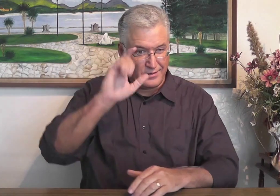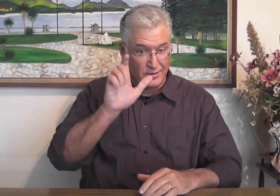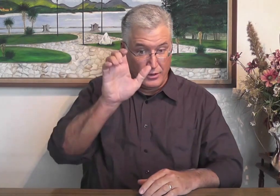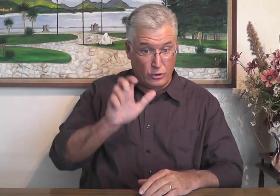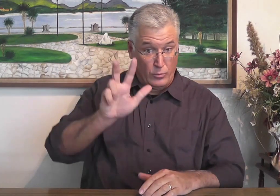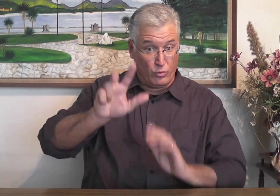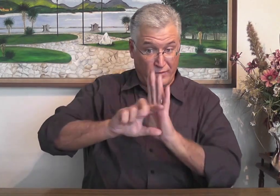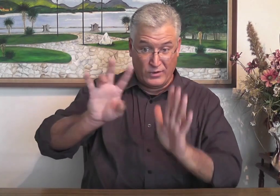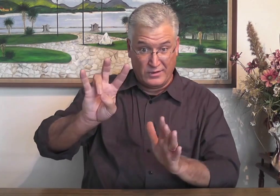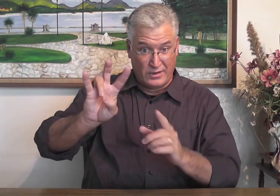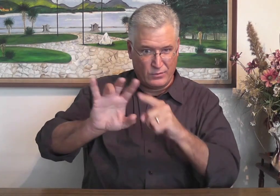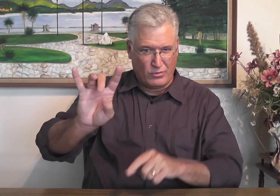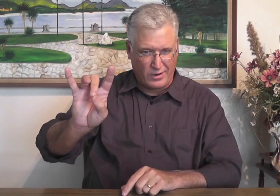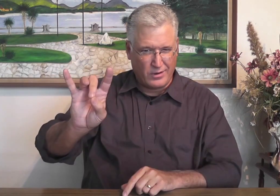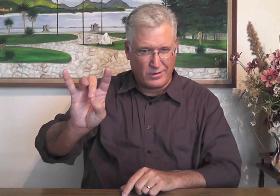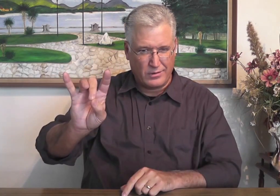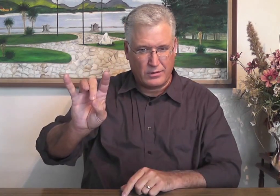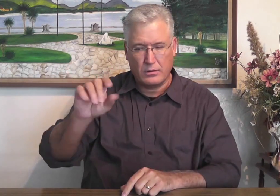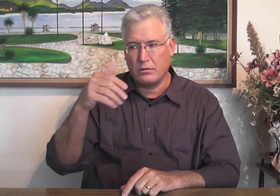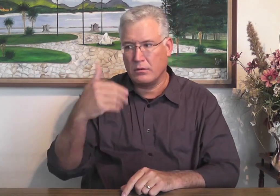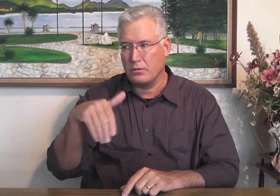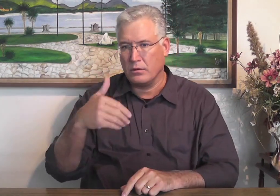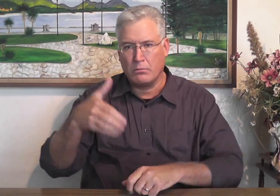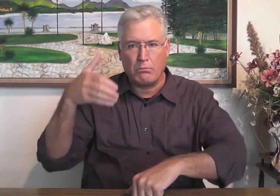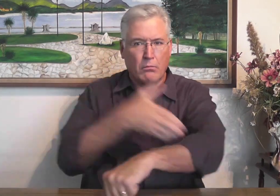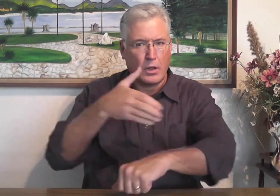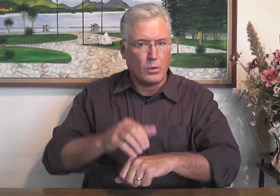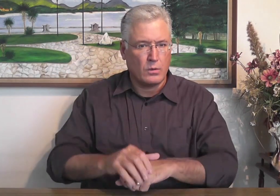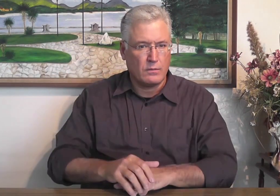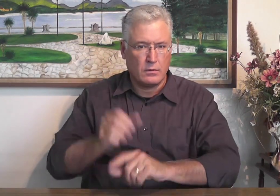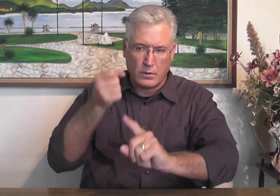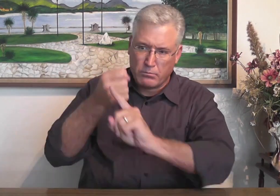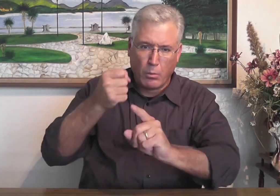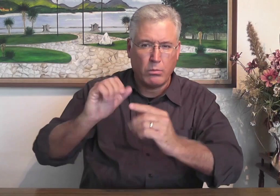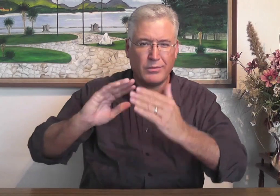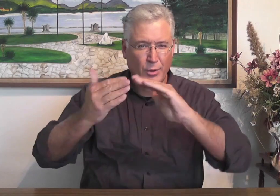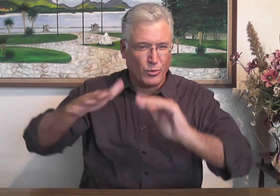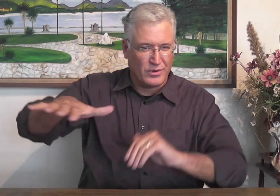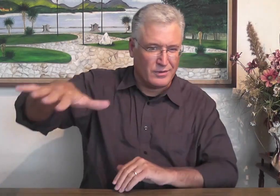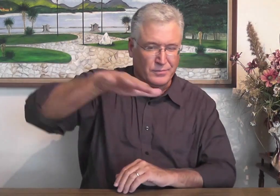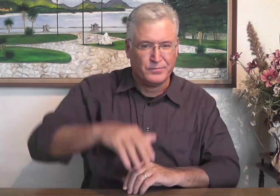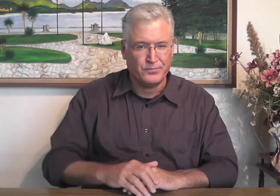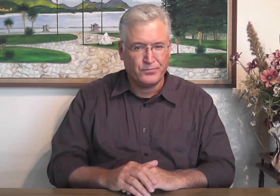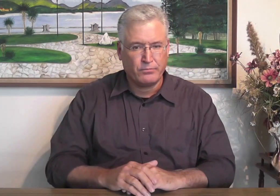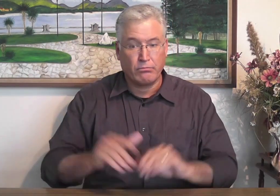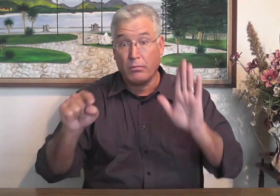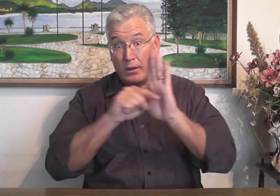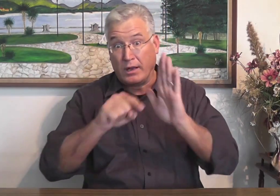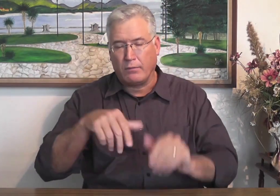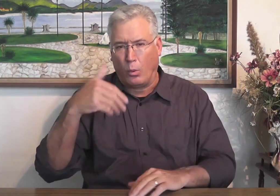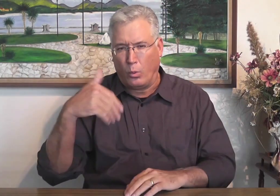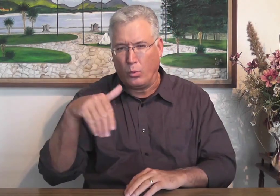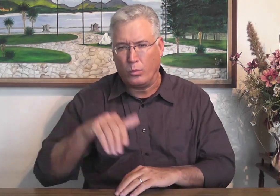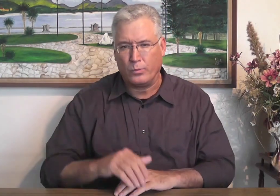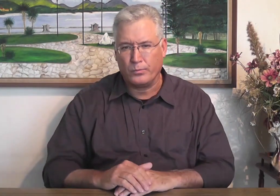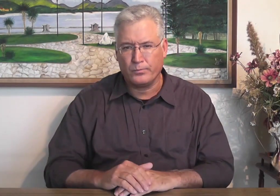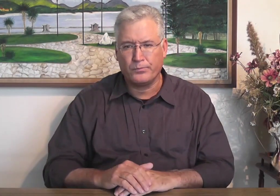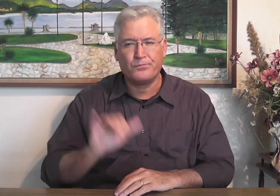There's a list of these that we talked about. Wow, it's powerful. It impacts whole communities. Negatively,